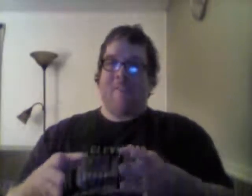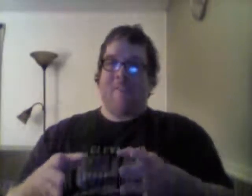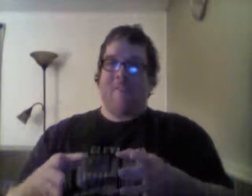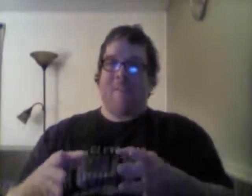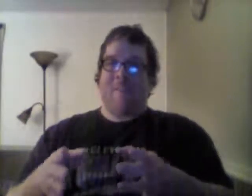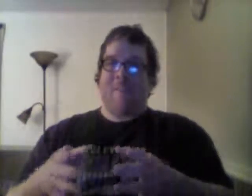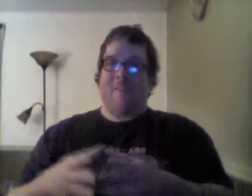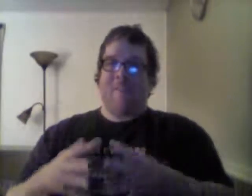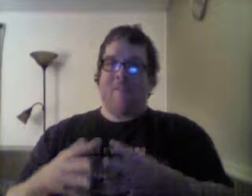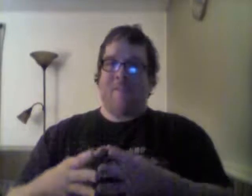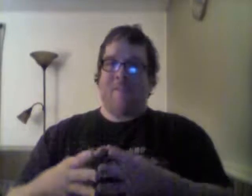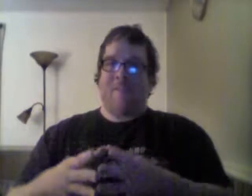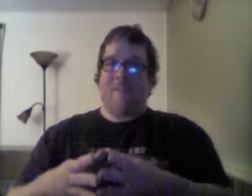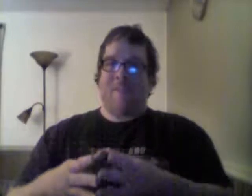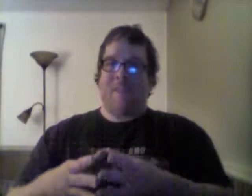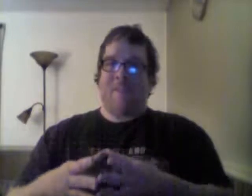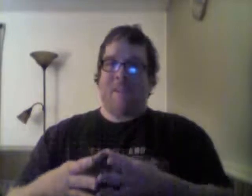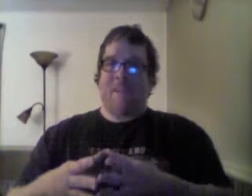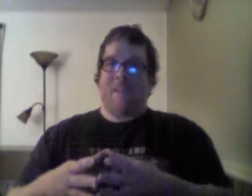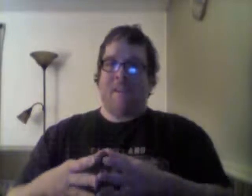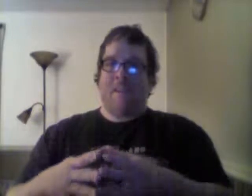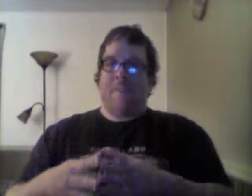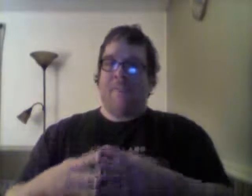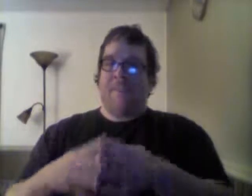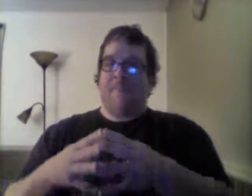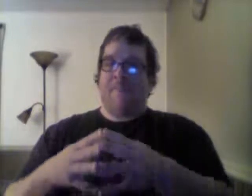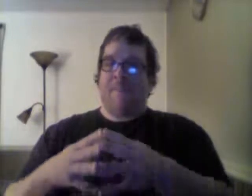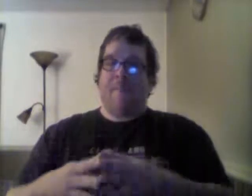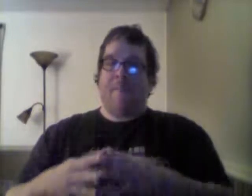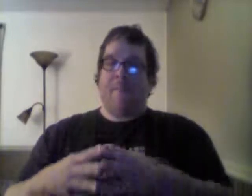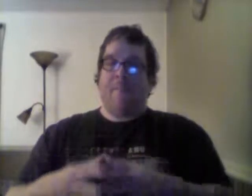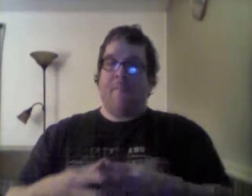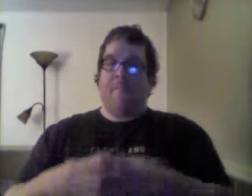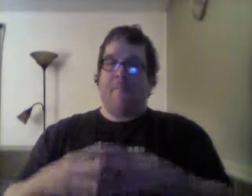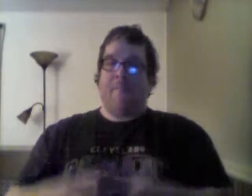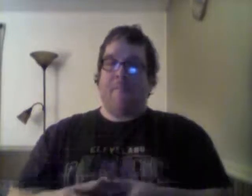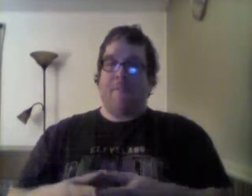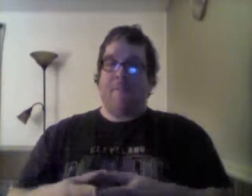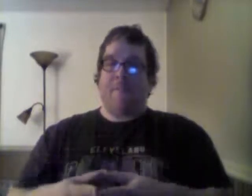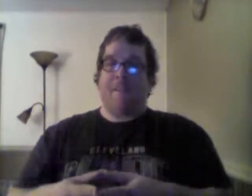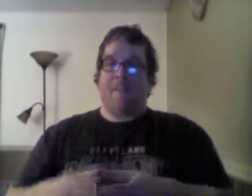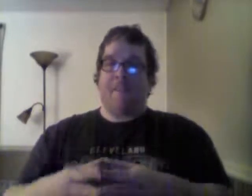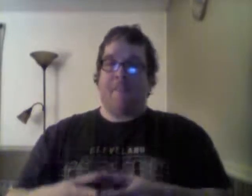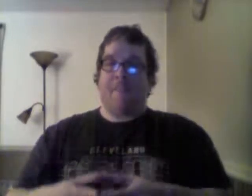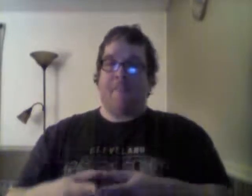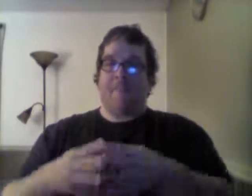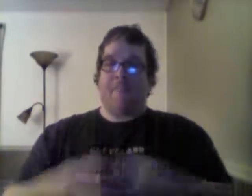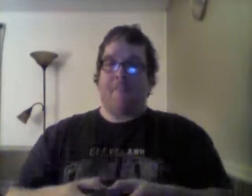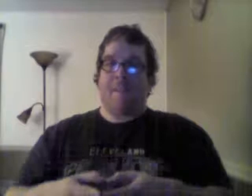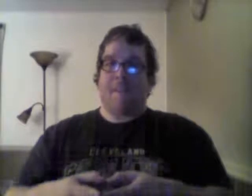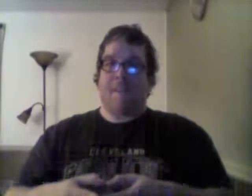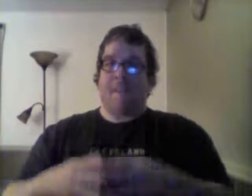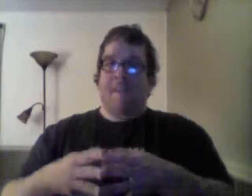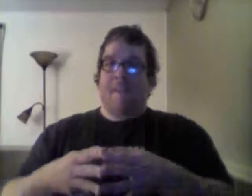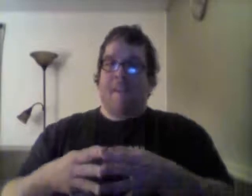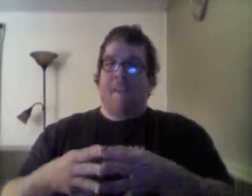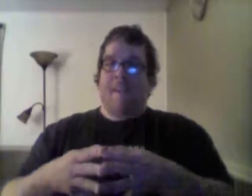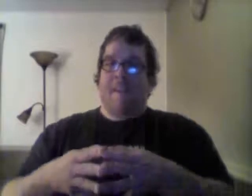just started college and wants to become a new member of this fraternity. Very popular fraternity. And